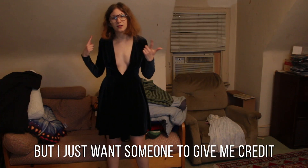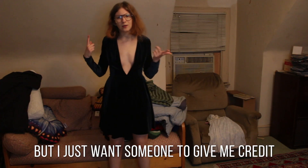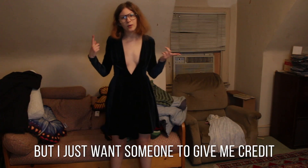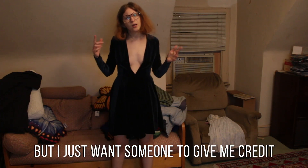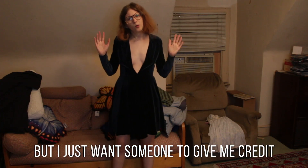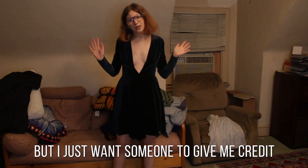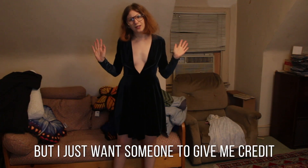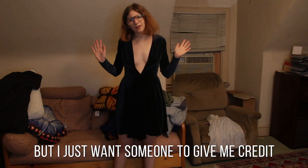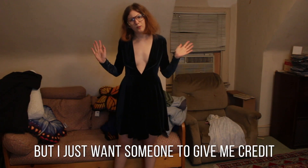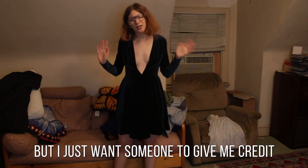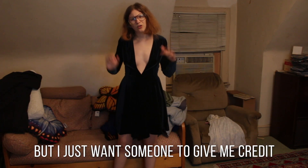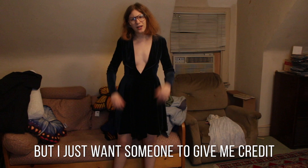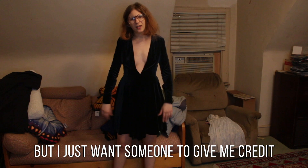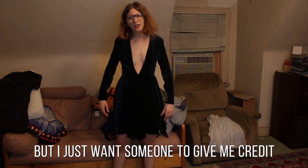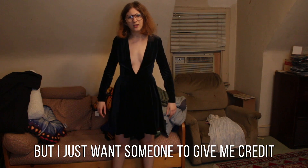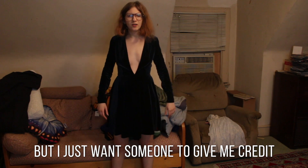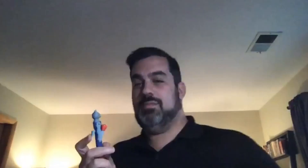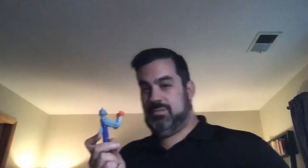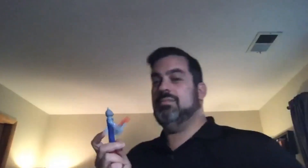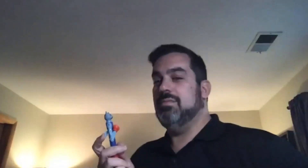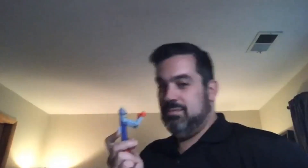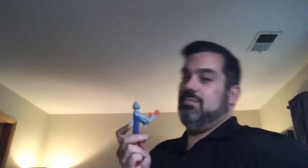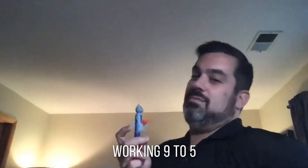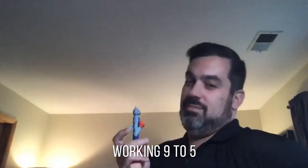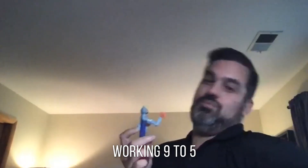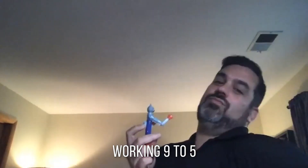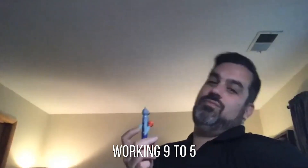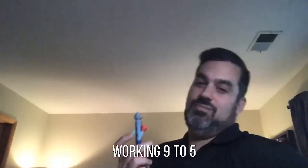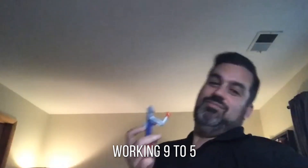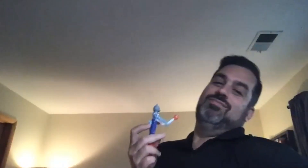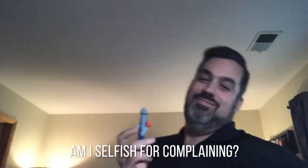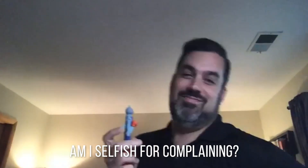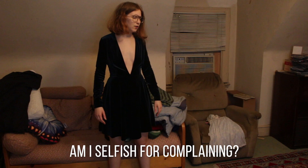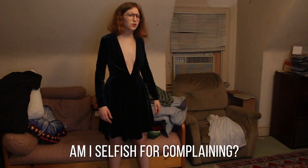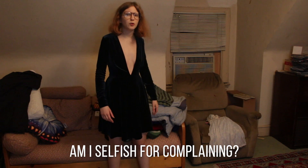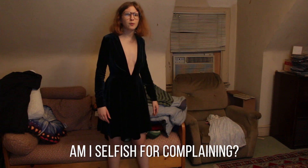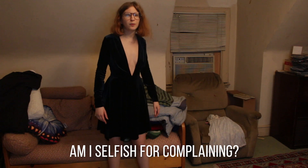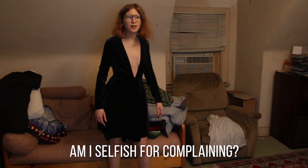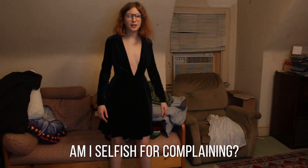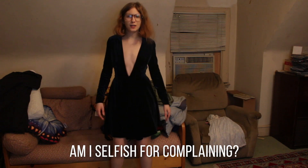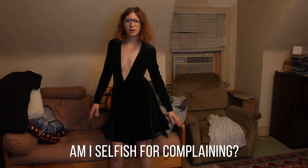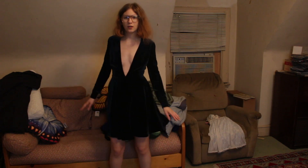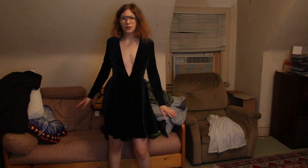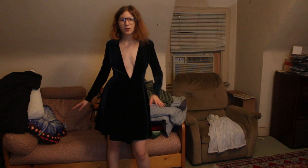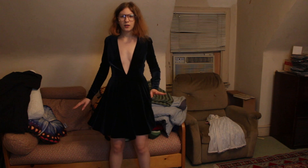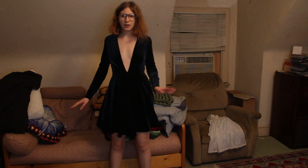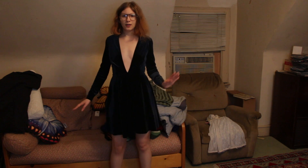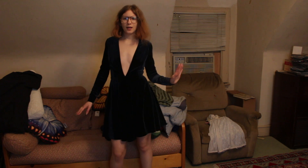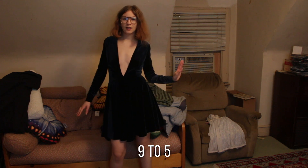want someone to give me credit. Working 9 to 5, am I selfish for complaining?